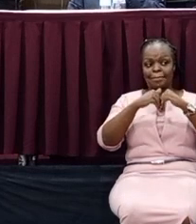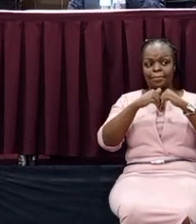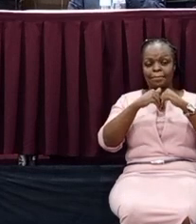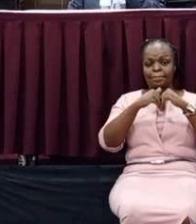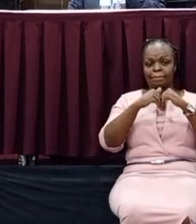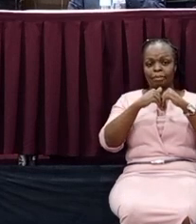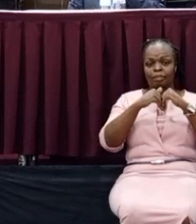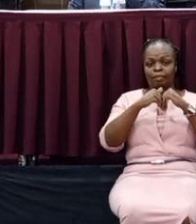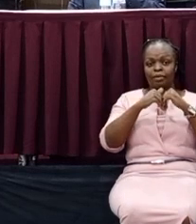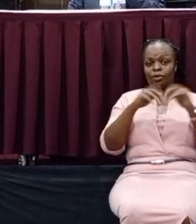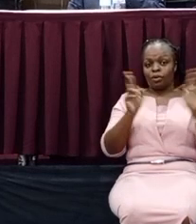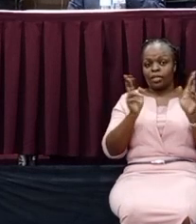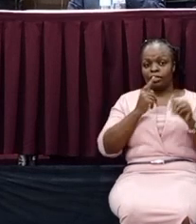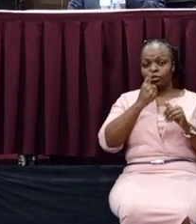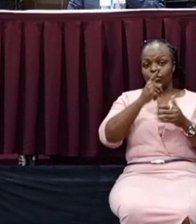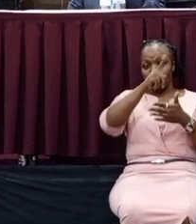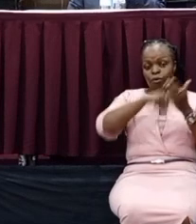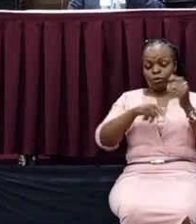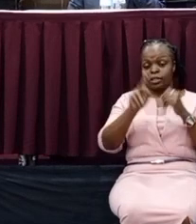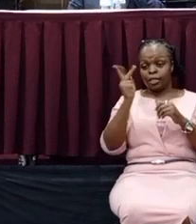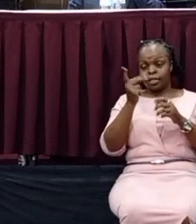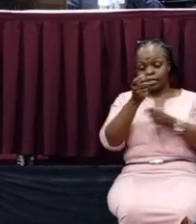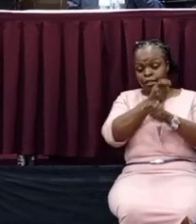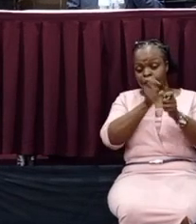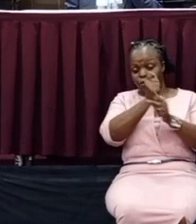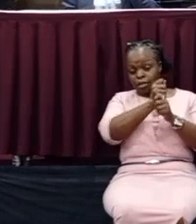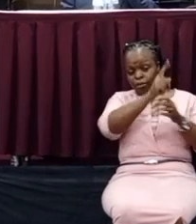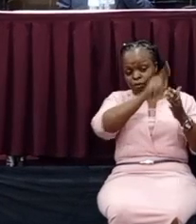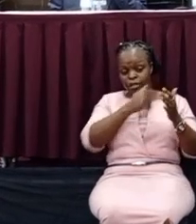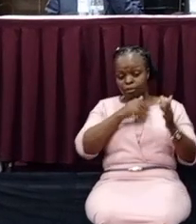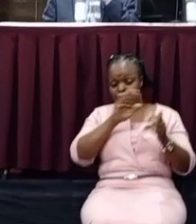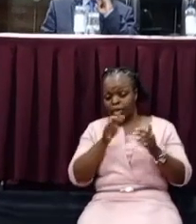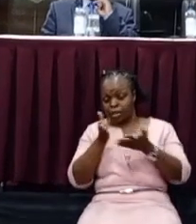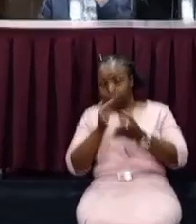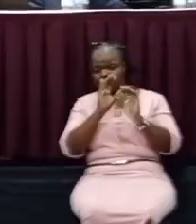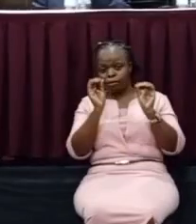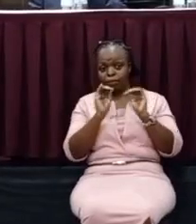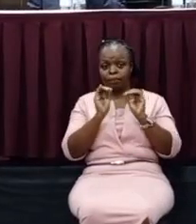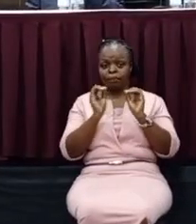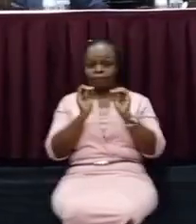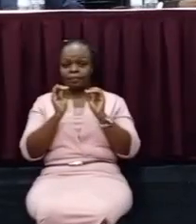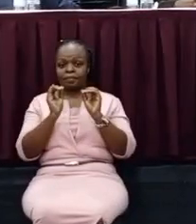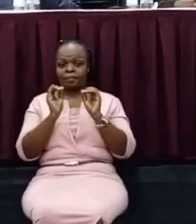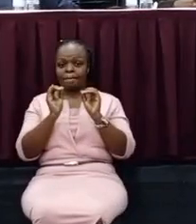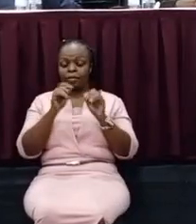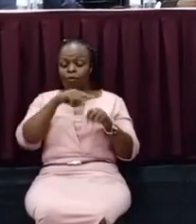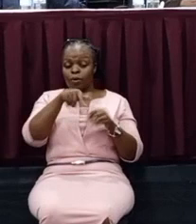You've already been told what Kentridge does. I don't wish to go back there. And we are here to serve you